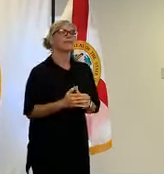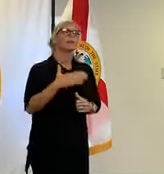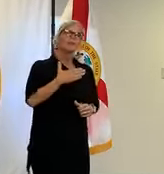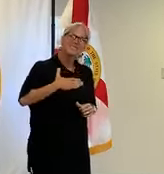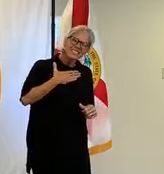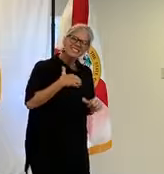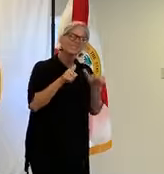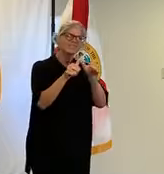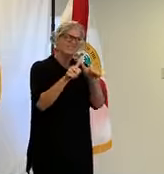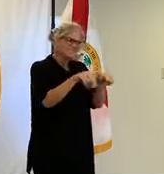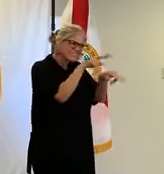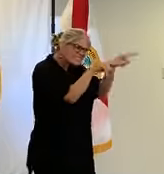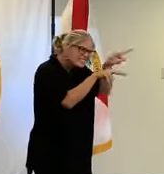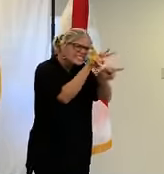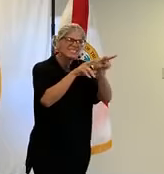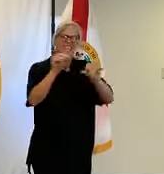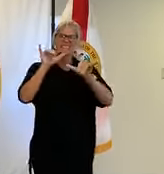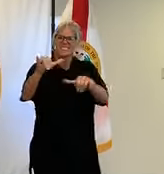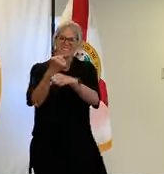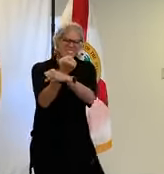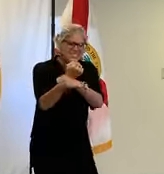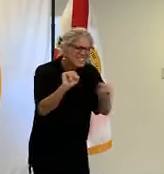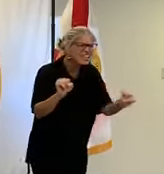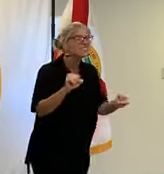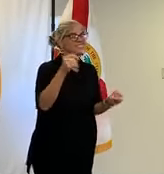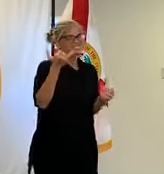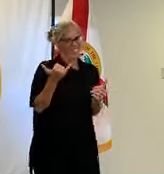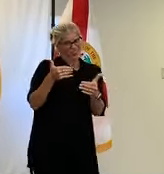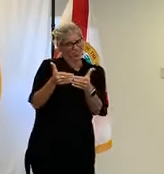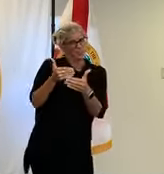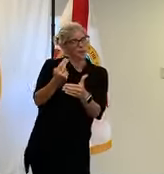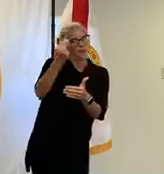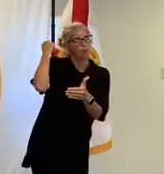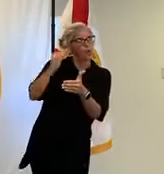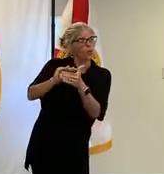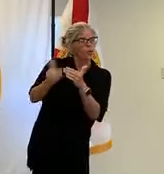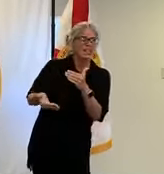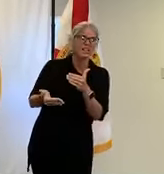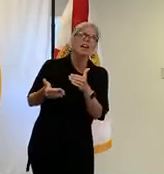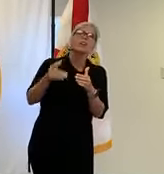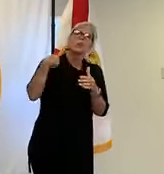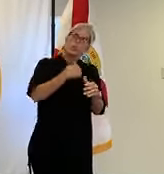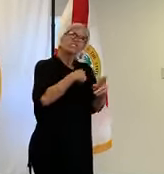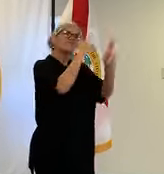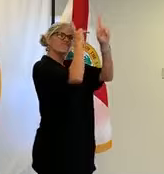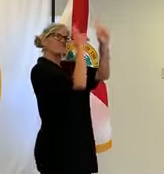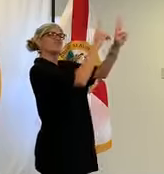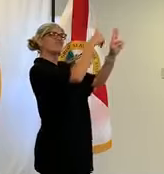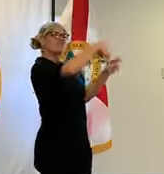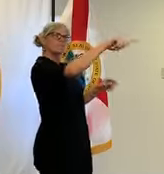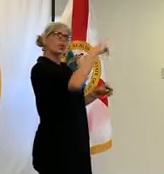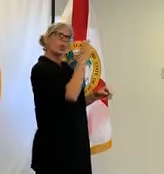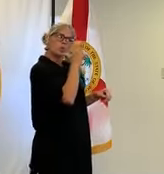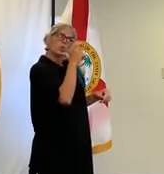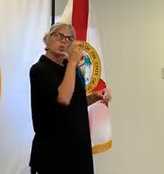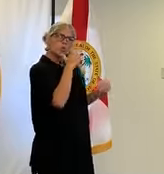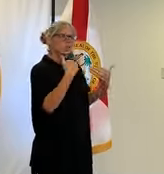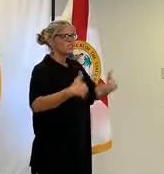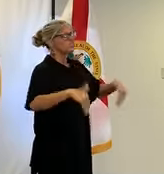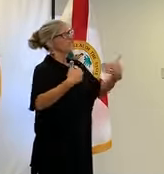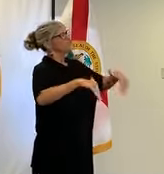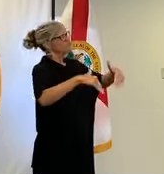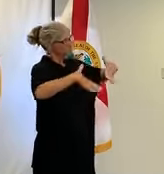as we enter in this memorial day weekend here honoring those who've made the act ultimate sacrifice for our freedoms